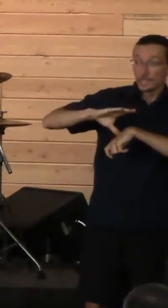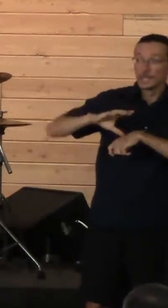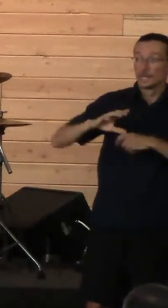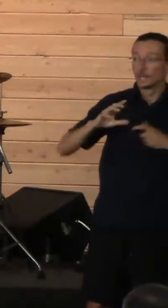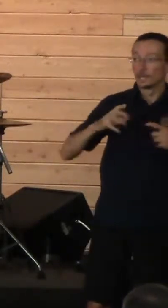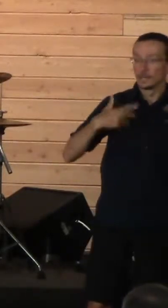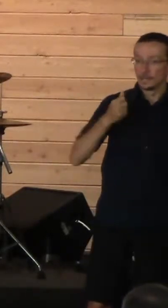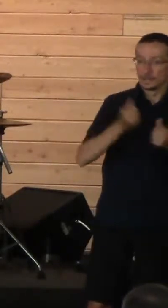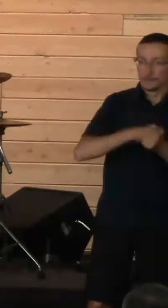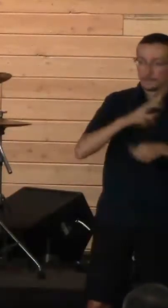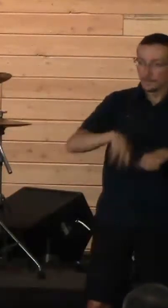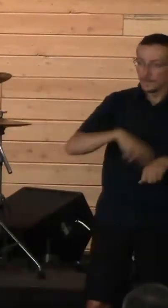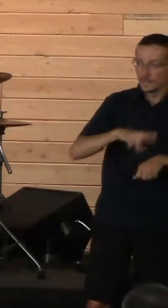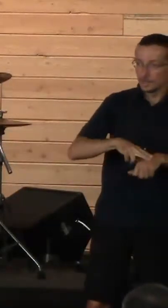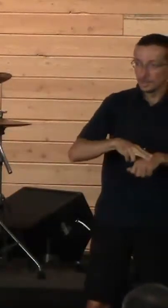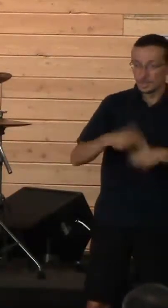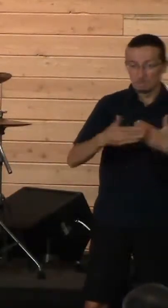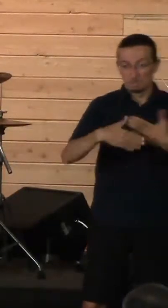It says,